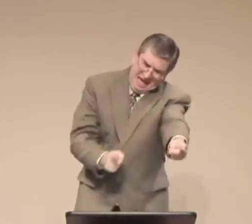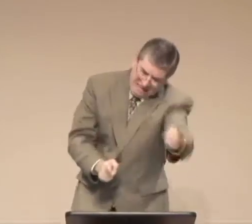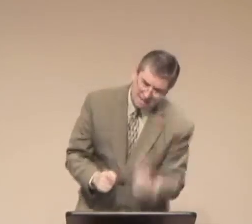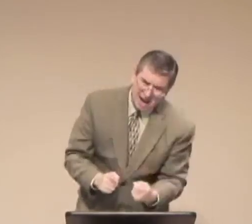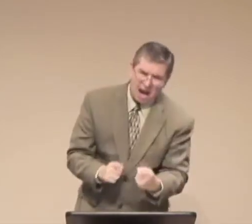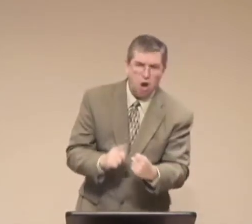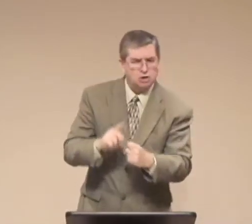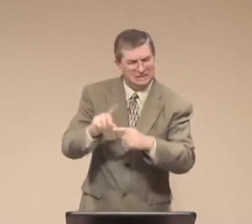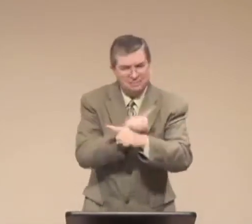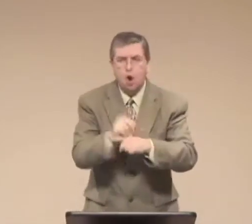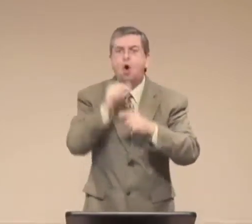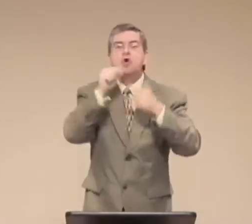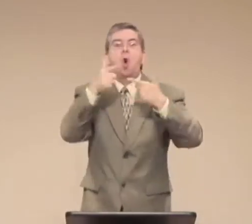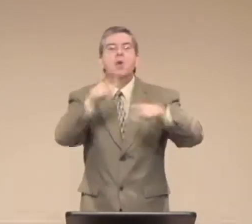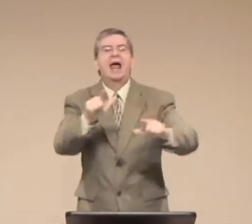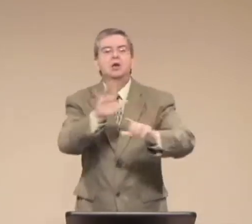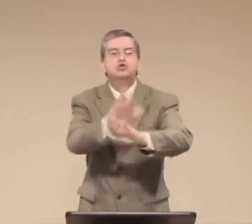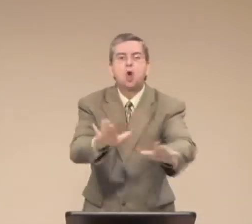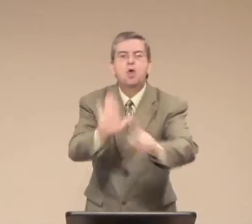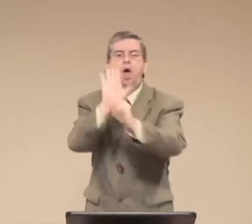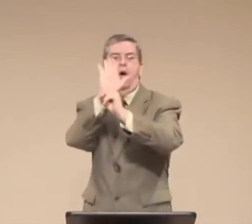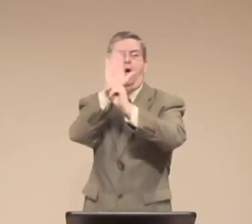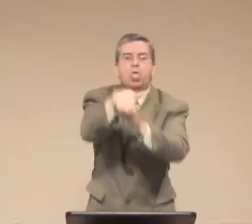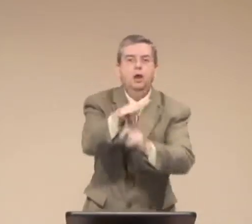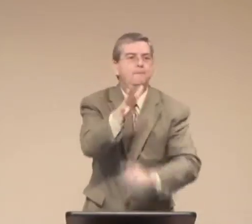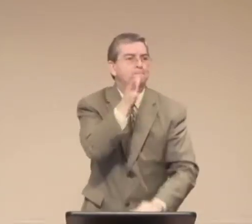The dog was showing